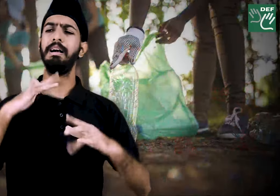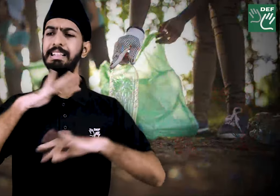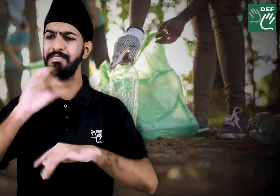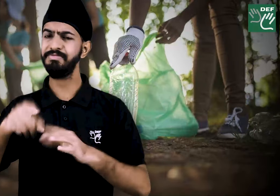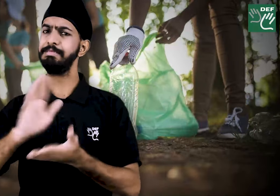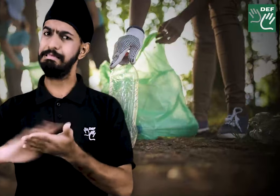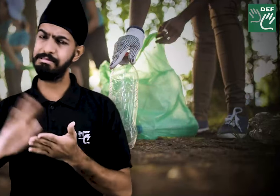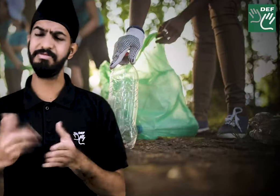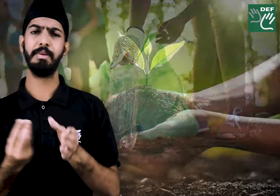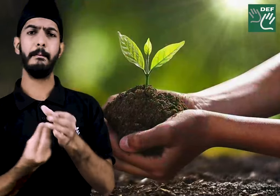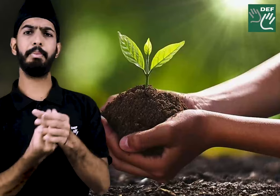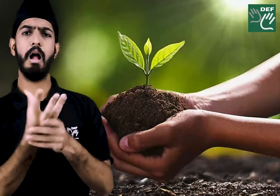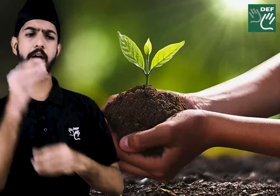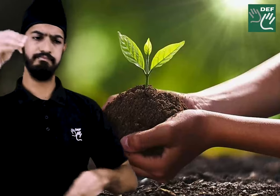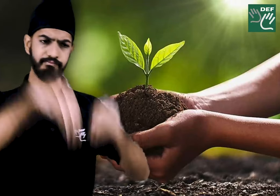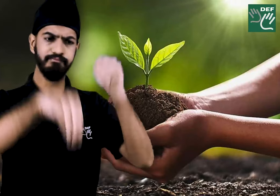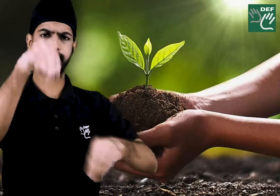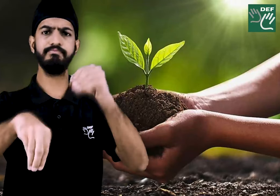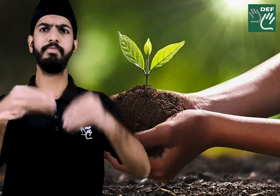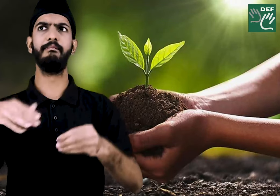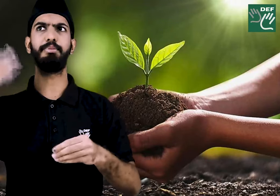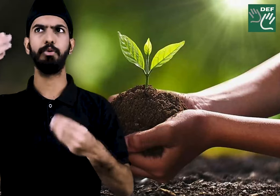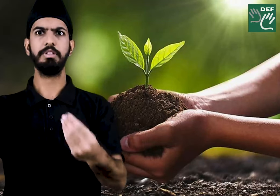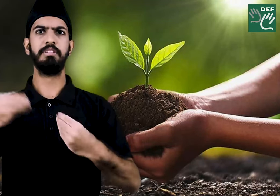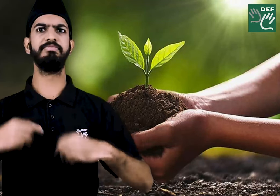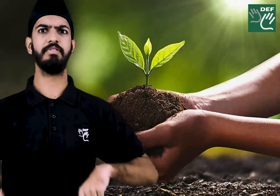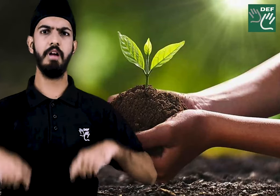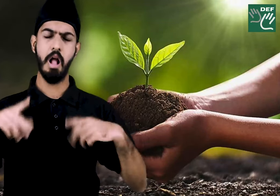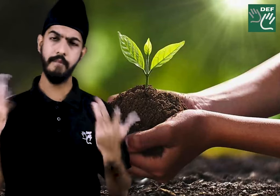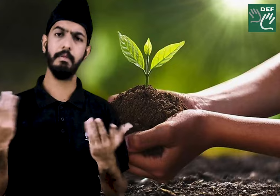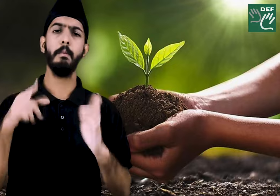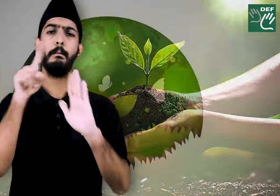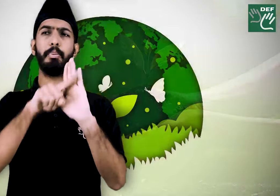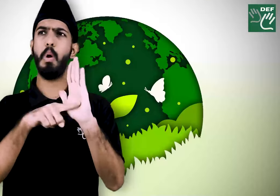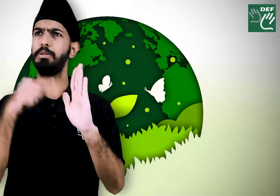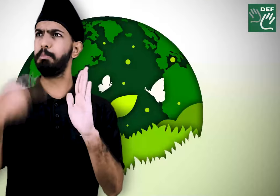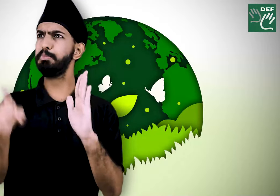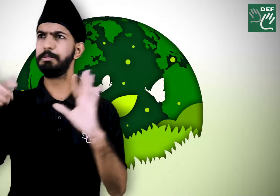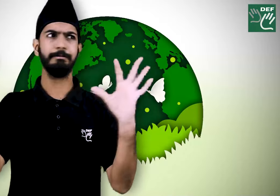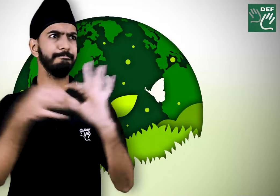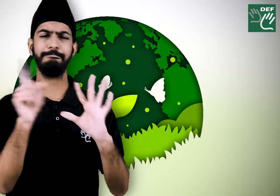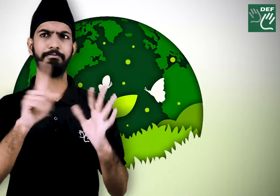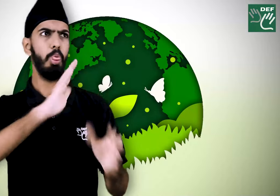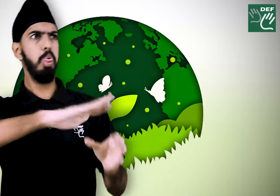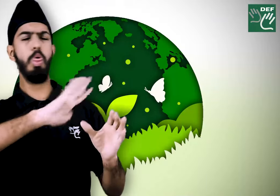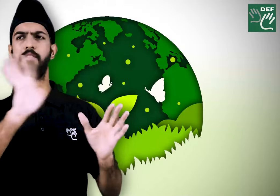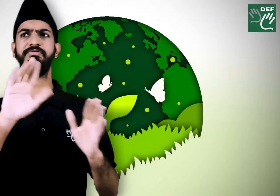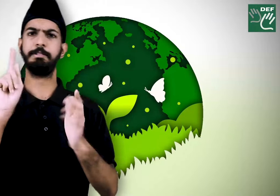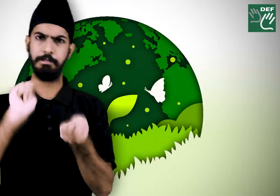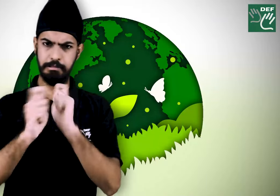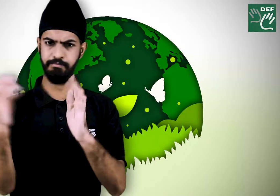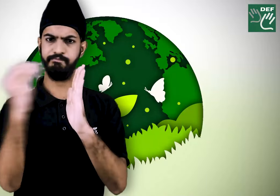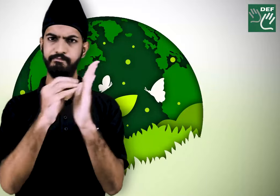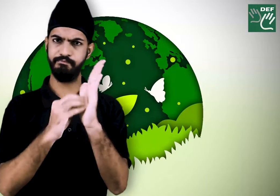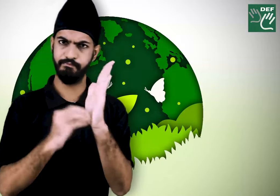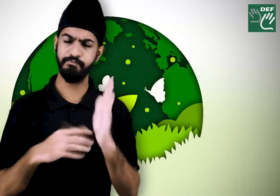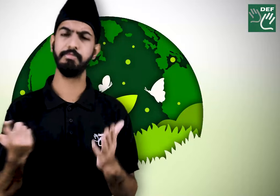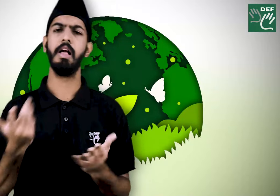and maintaining sustainable practices or asking our governments for policy